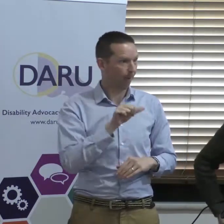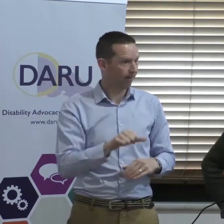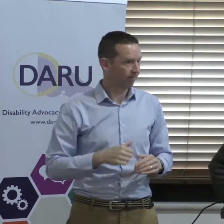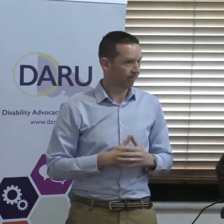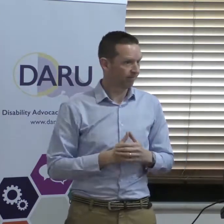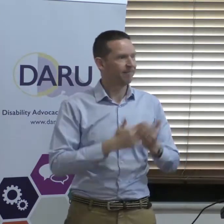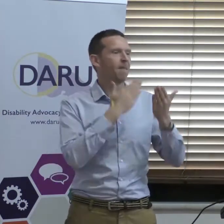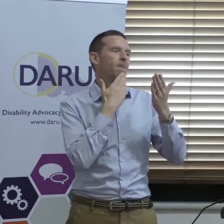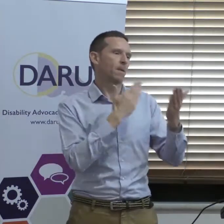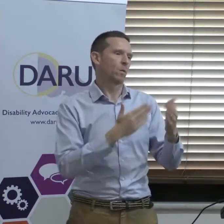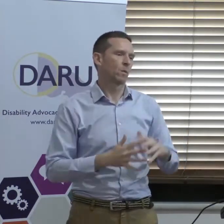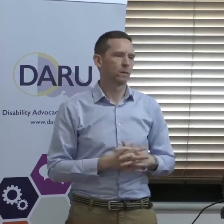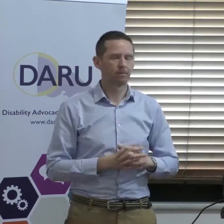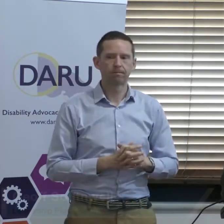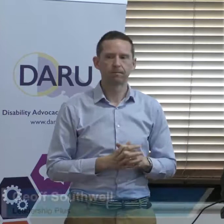Thank you very much.